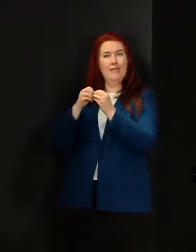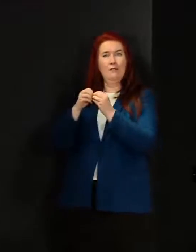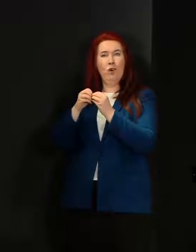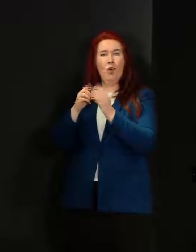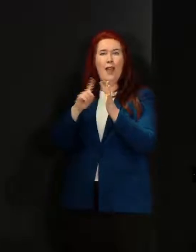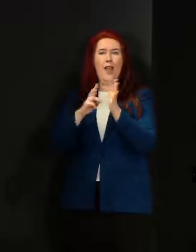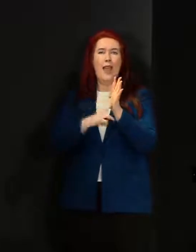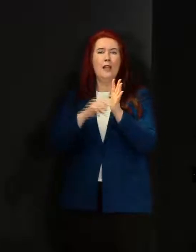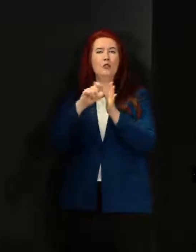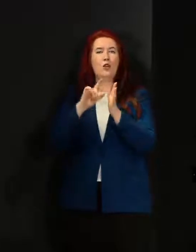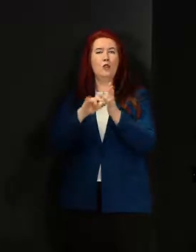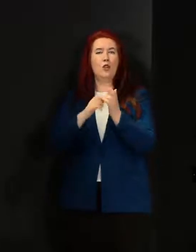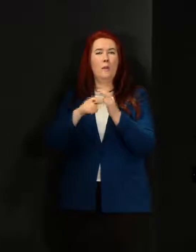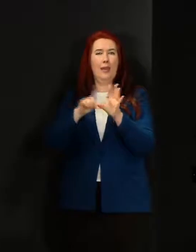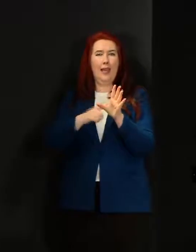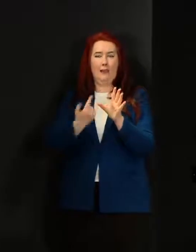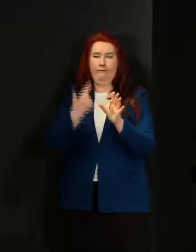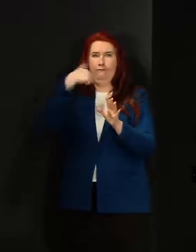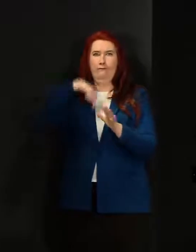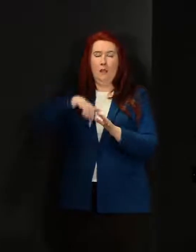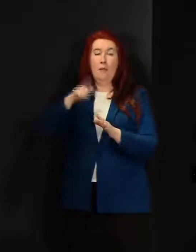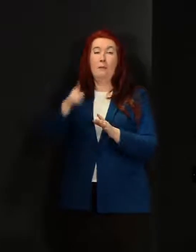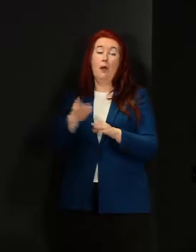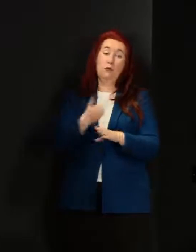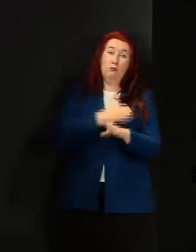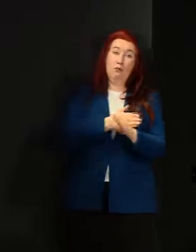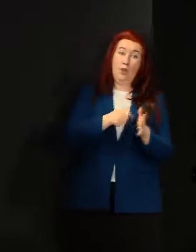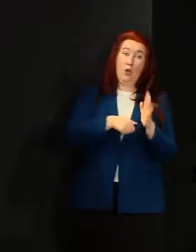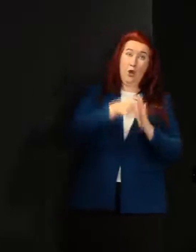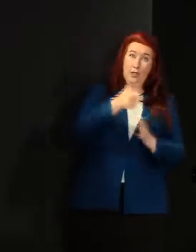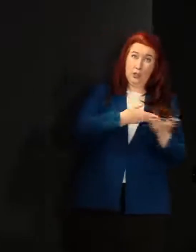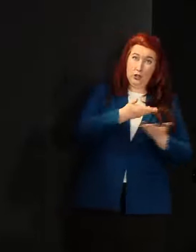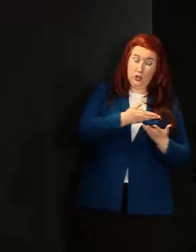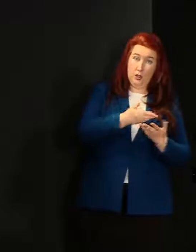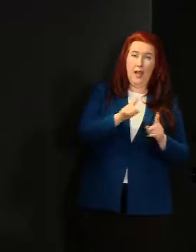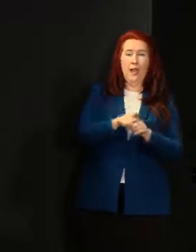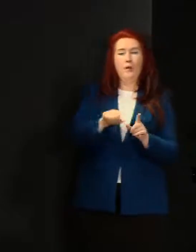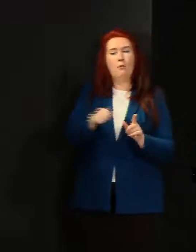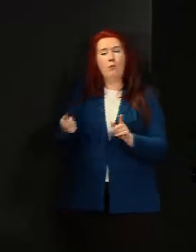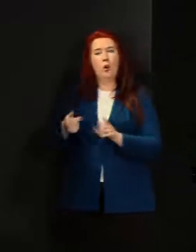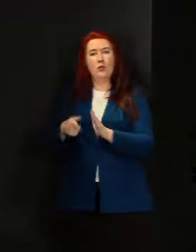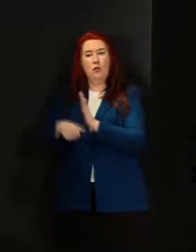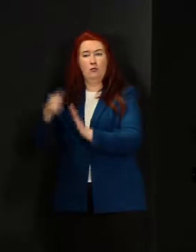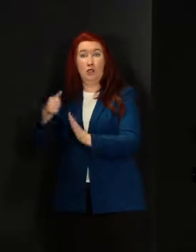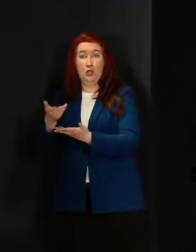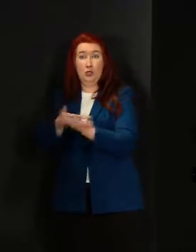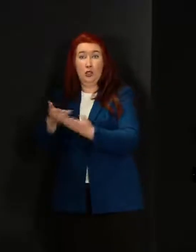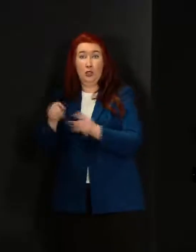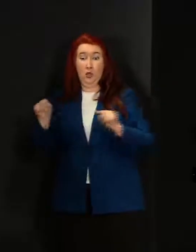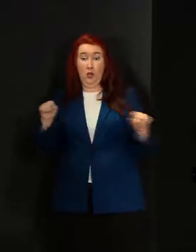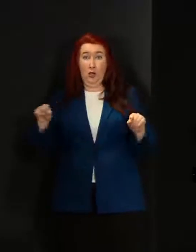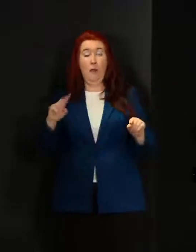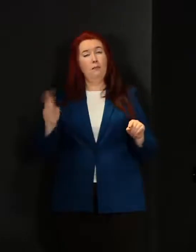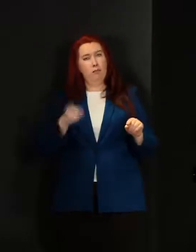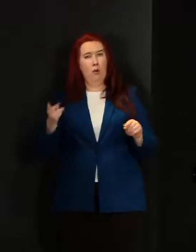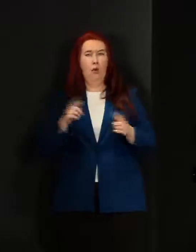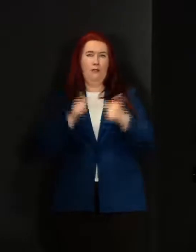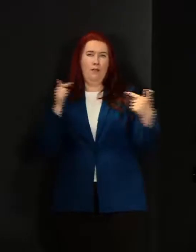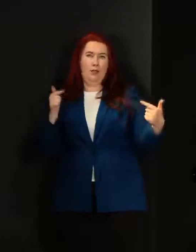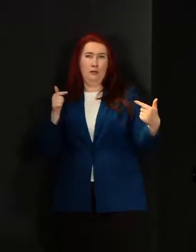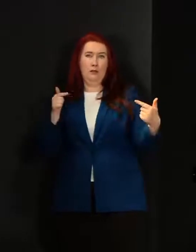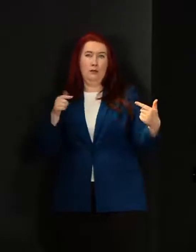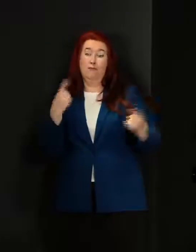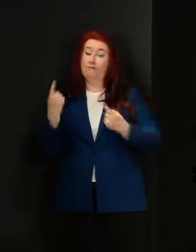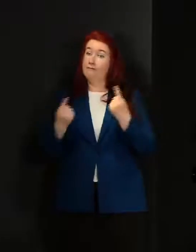done the pre-op and the post-op virtually he was on his post office round an enormously important community